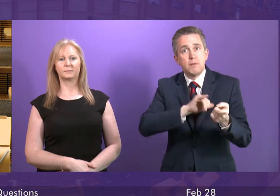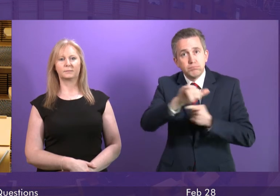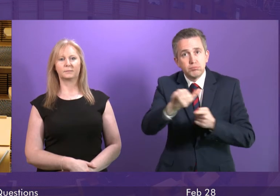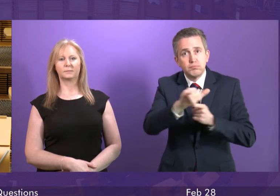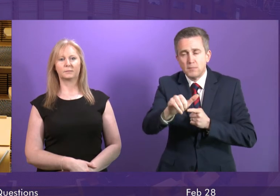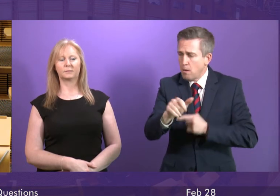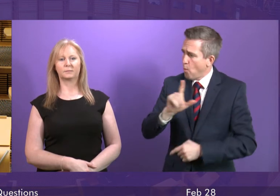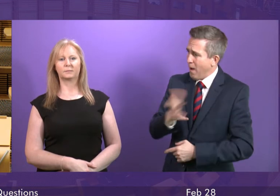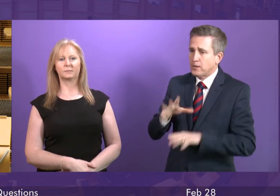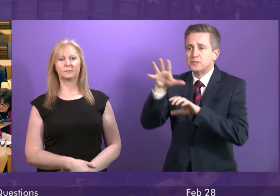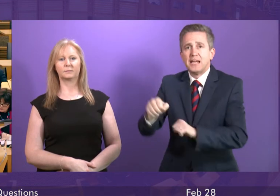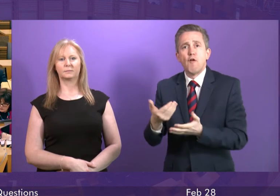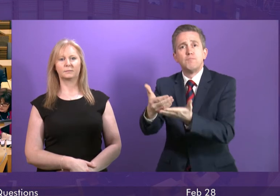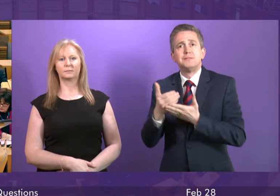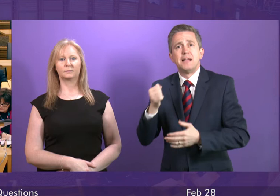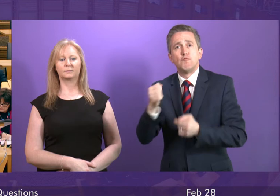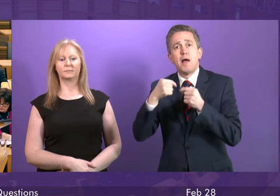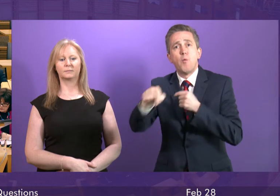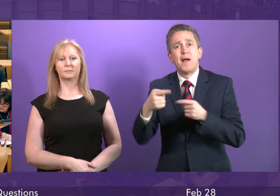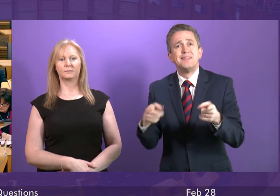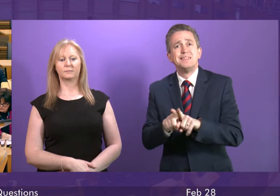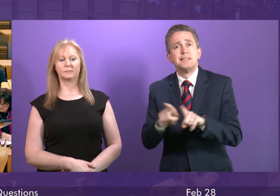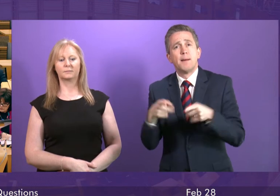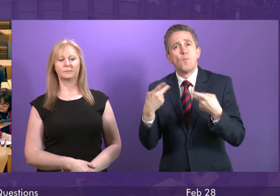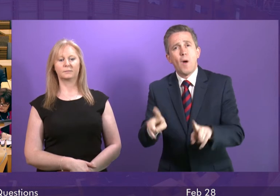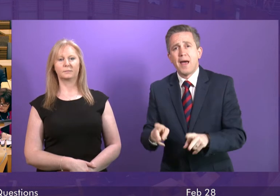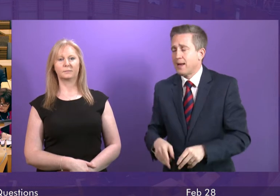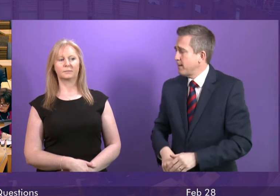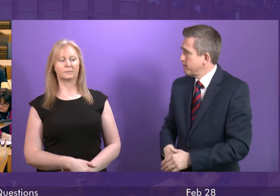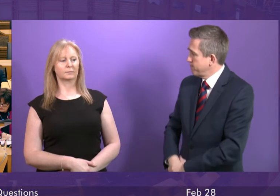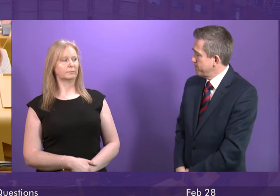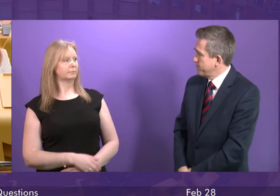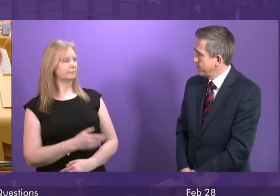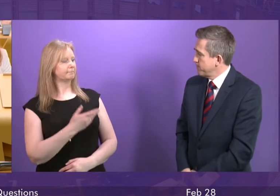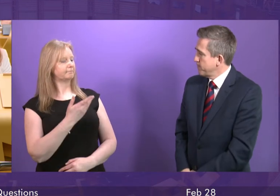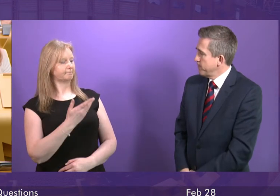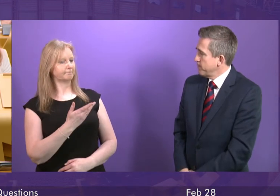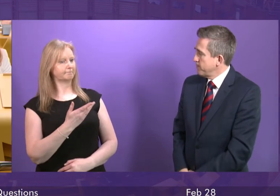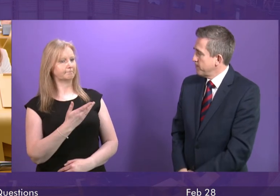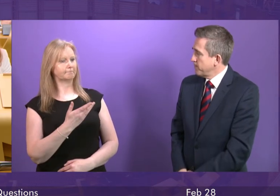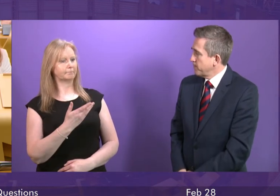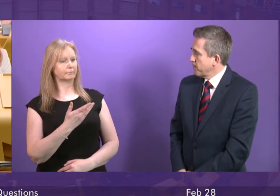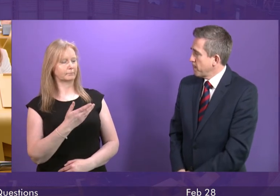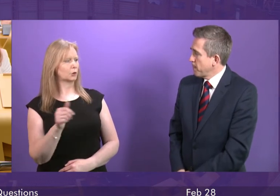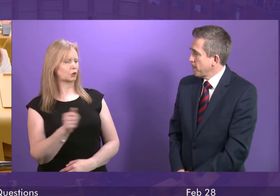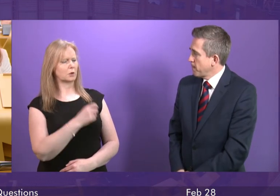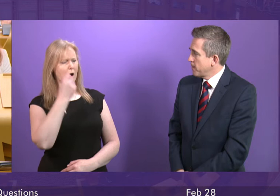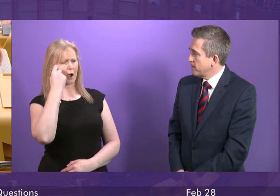railways now? The Press Minister. Well, Richard Leonard should understand and appreciate, I hope,